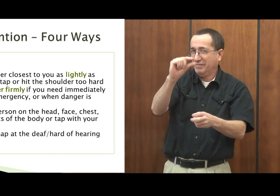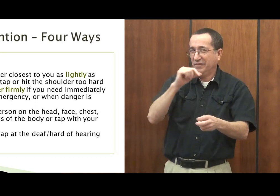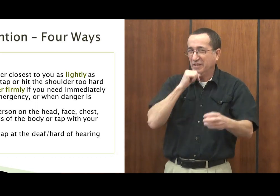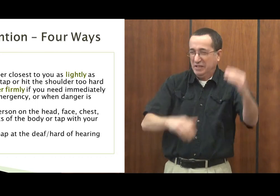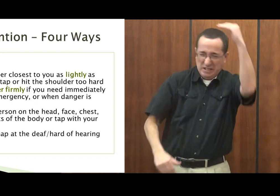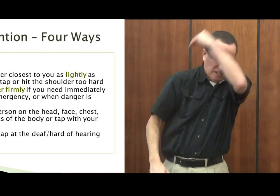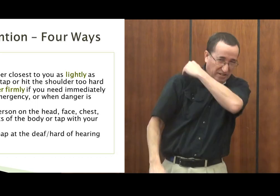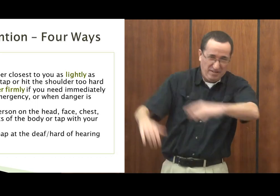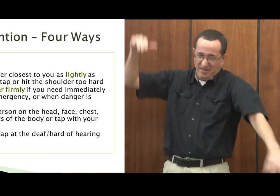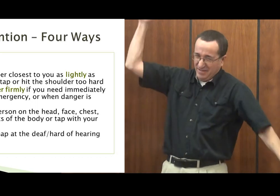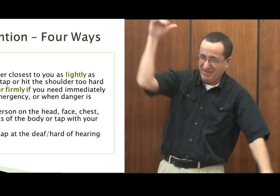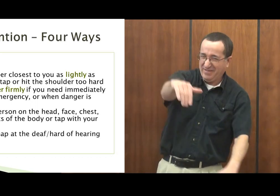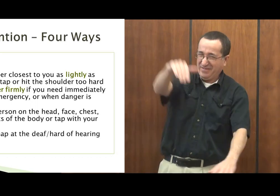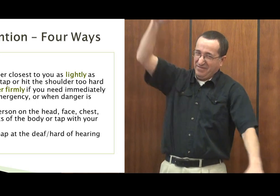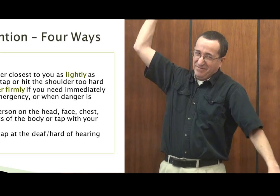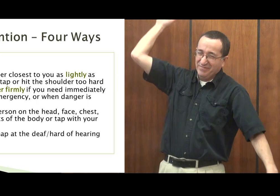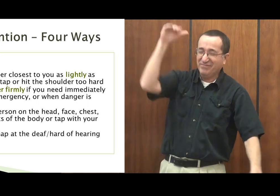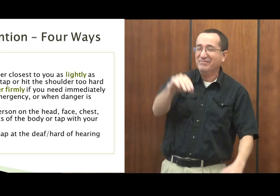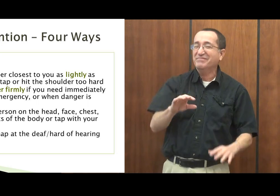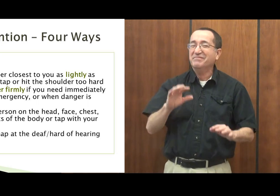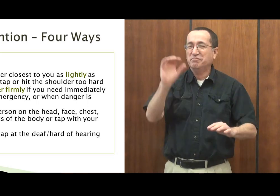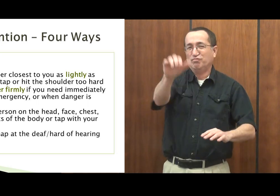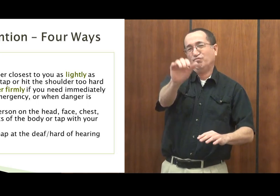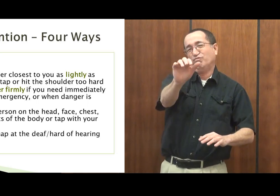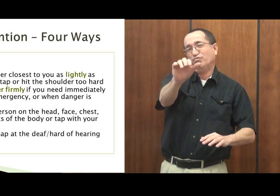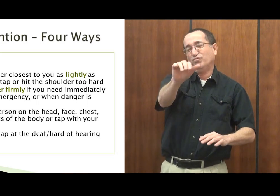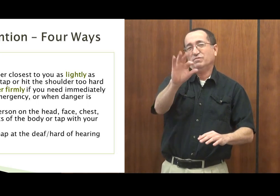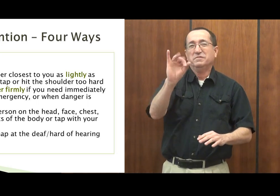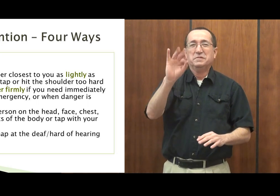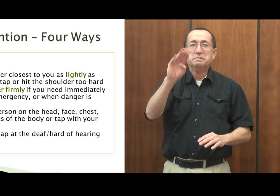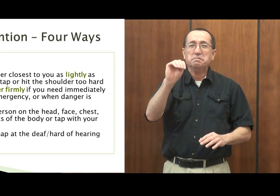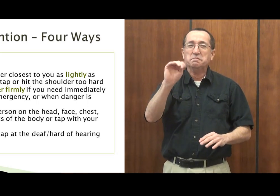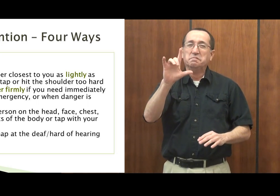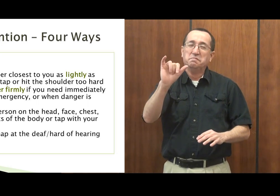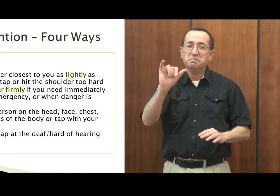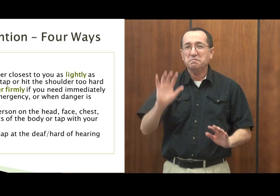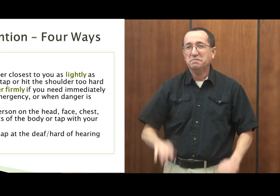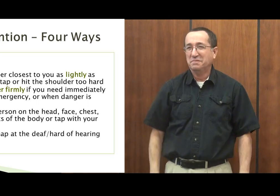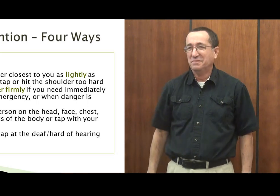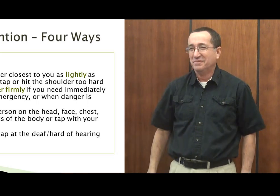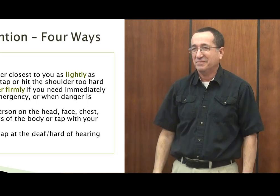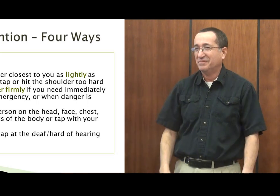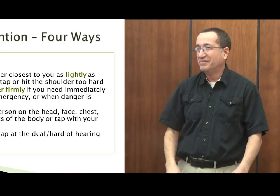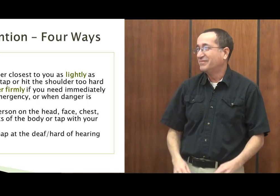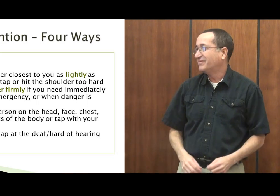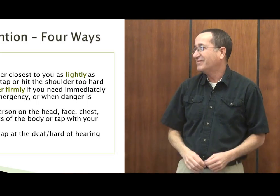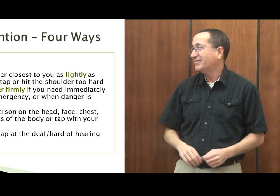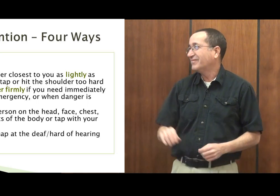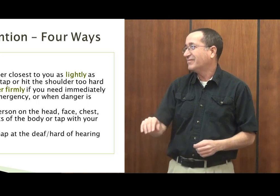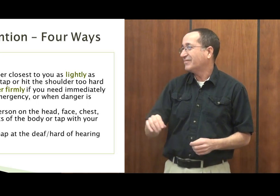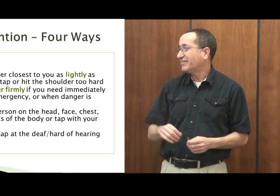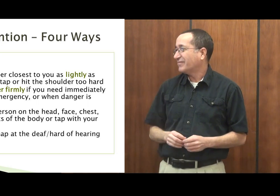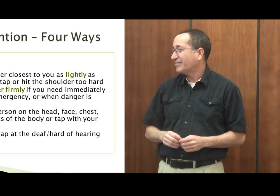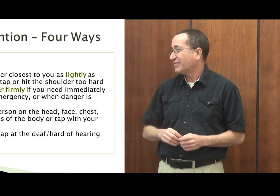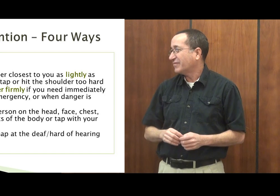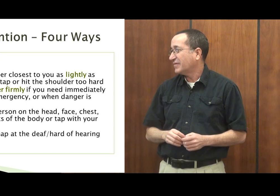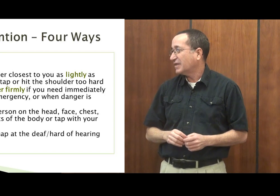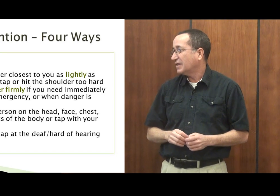a little bit harder. Again, don't be trying to knock this person down with a tap on the shoulder. It's just a forceful